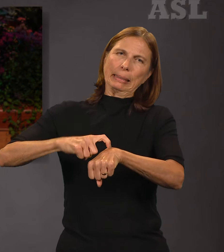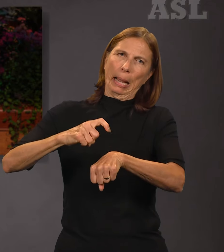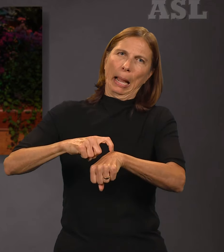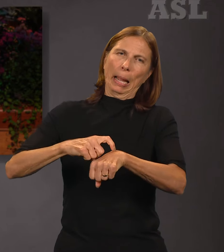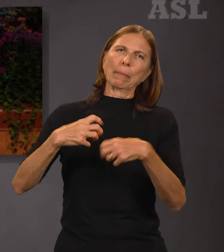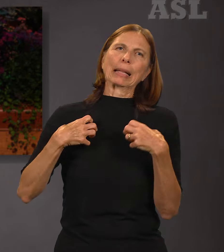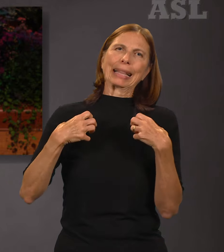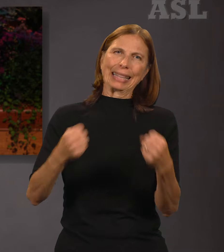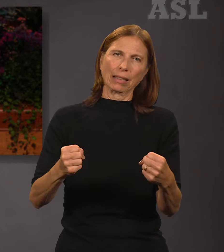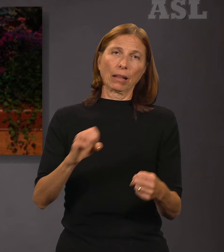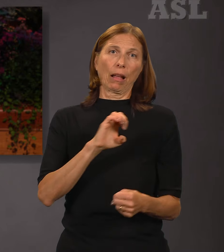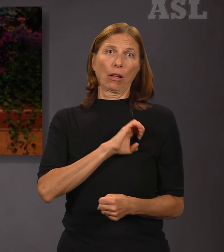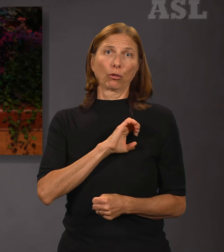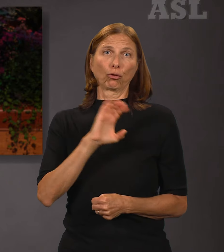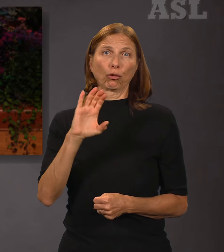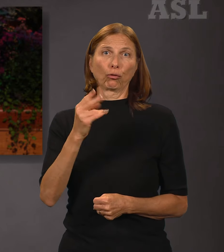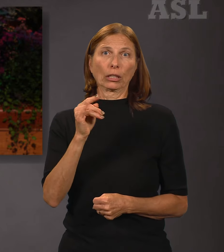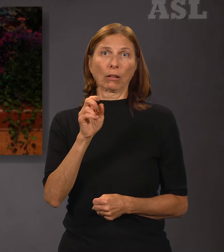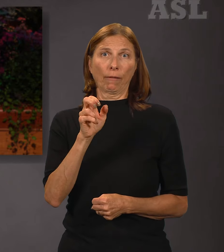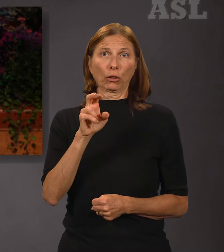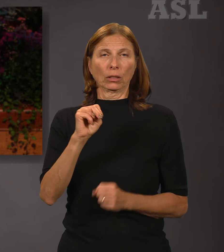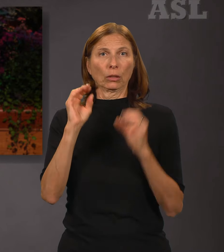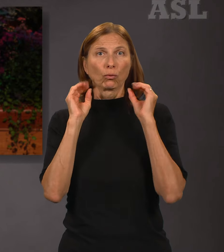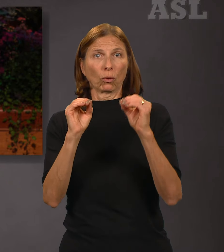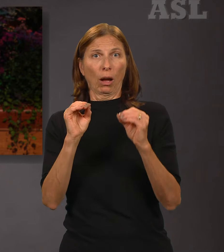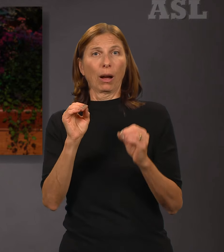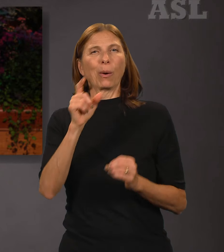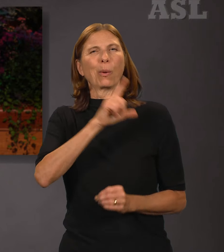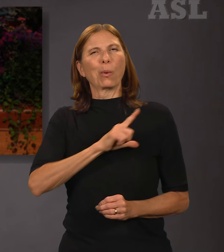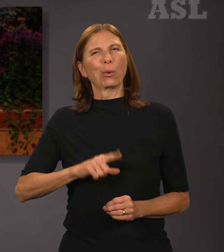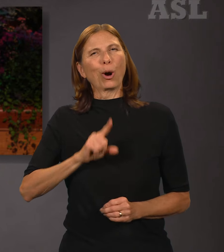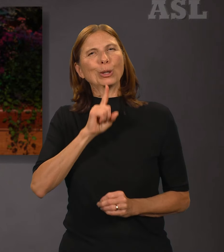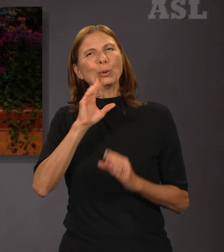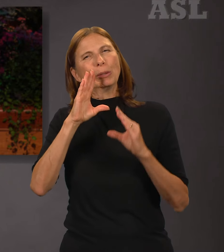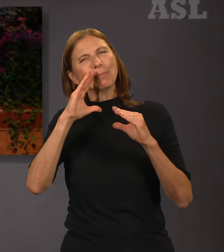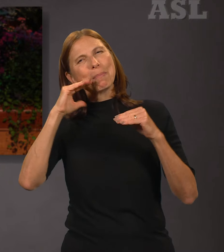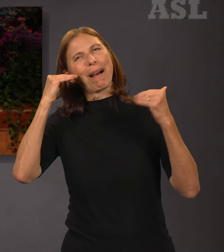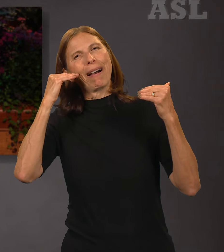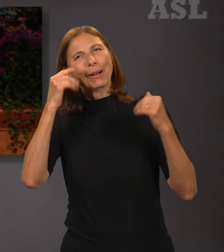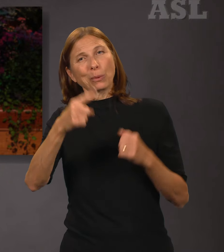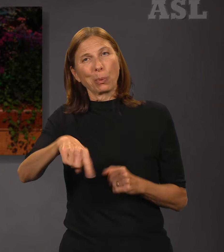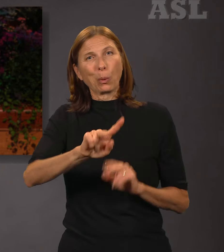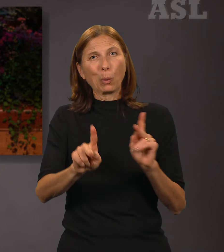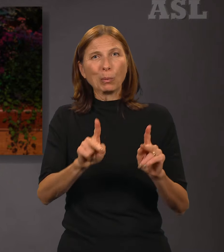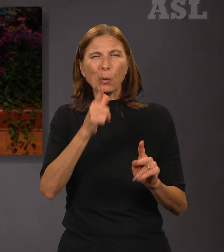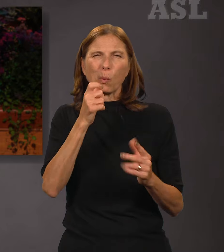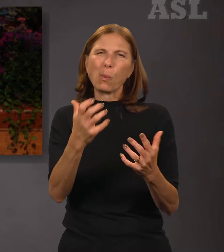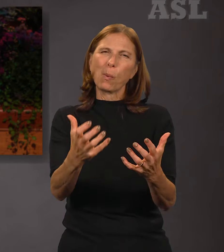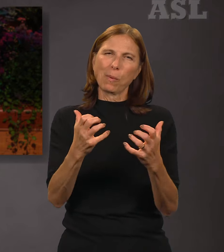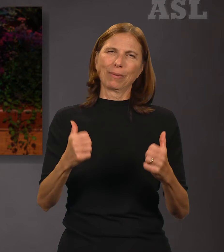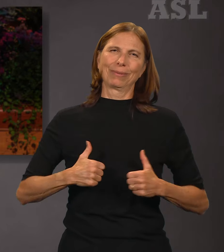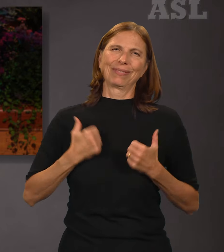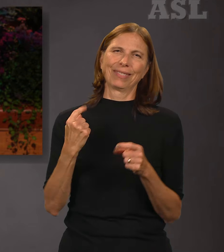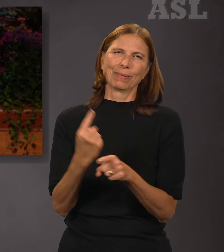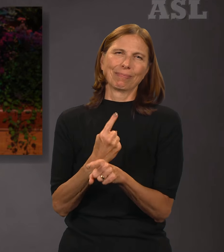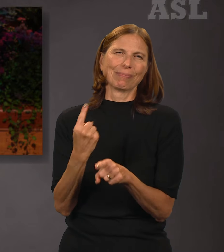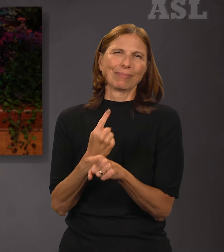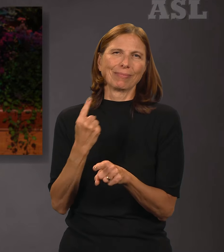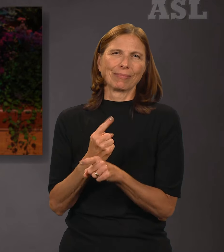Christopherson taught, Surely the Lord smiles upon one who desires to come to judgment worthily, who resolutely labors day by day